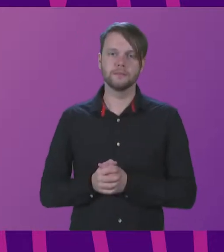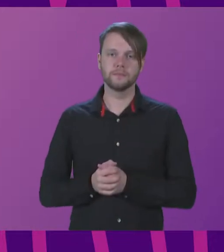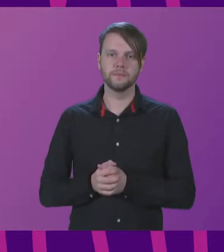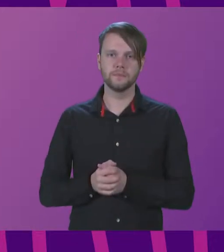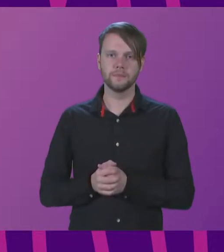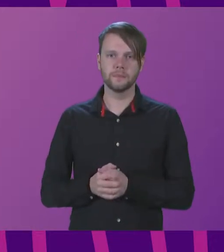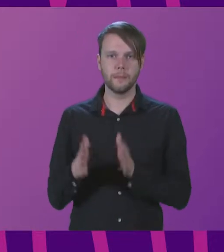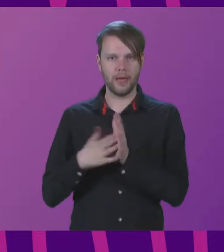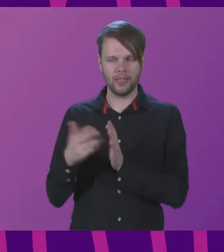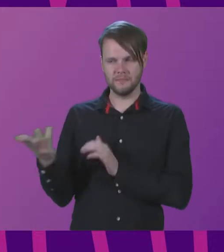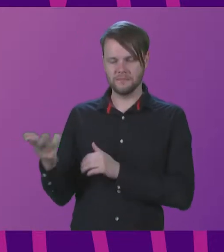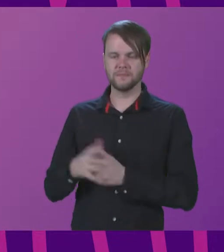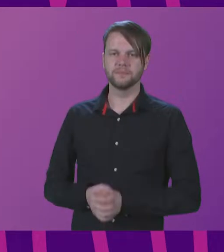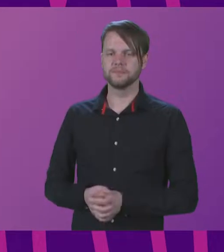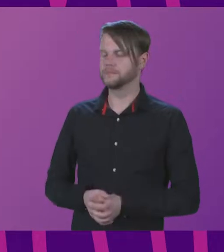Mandla.